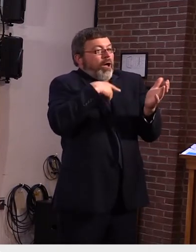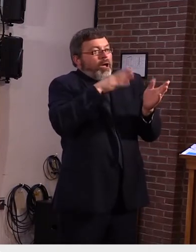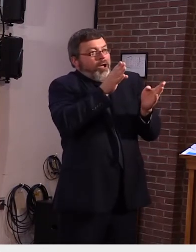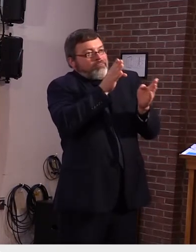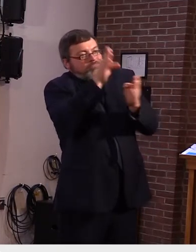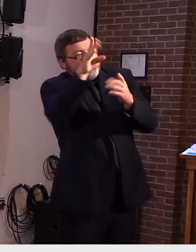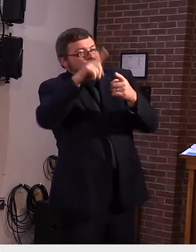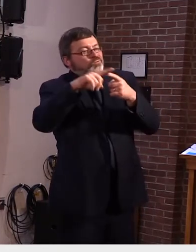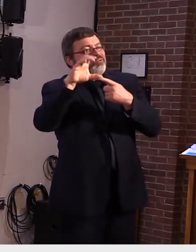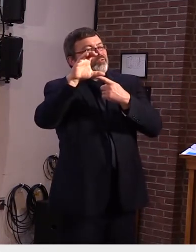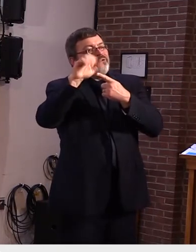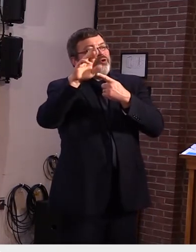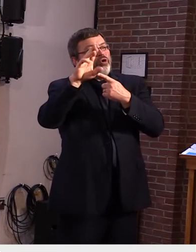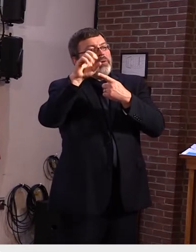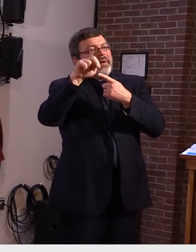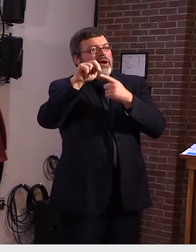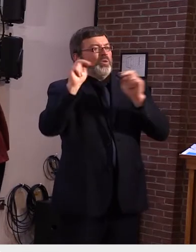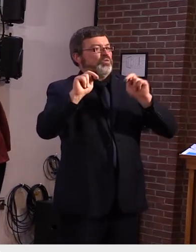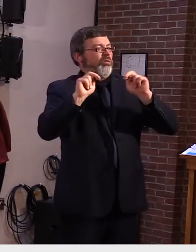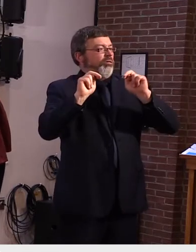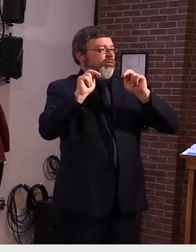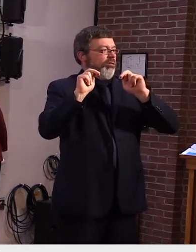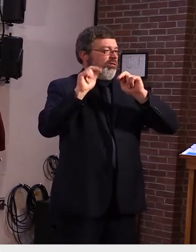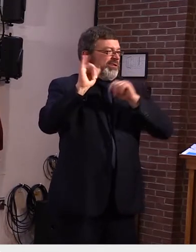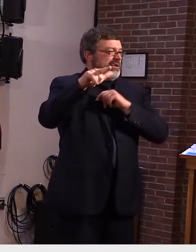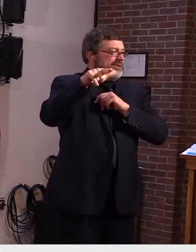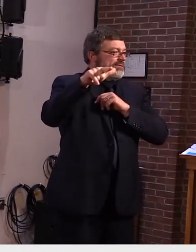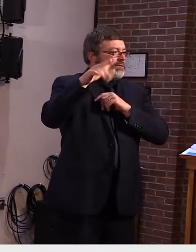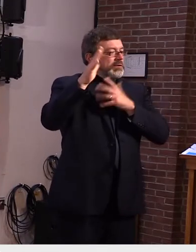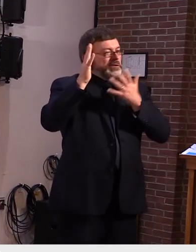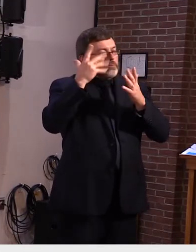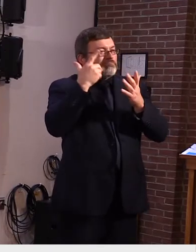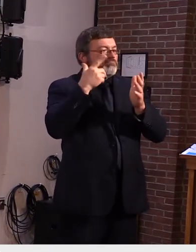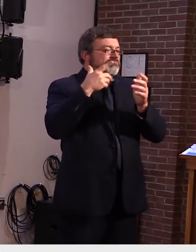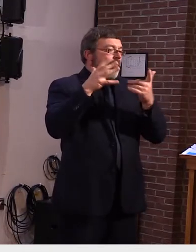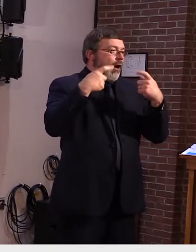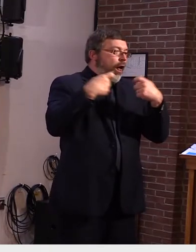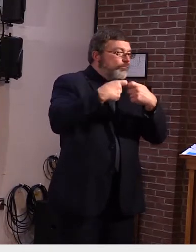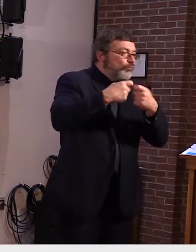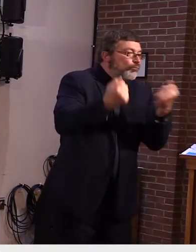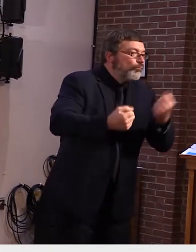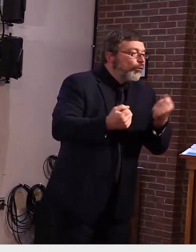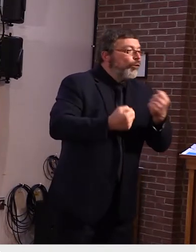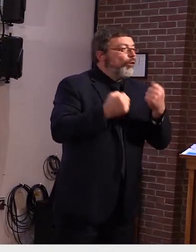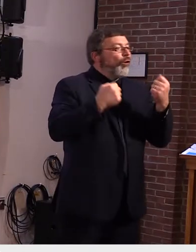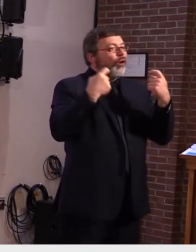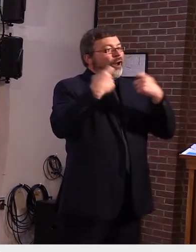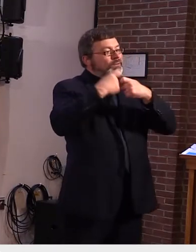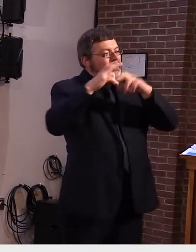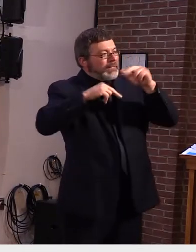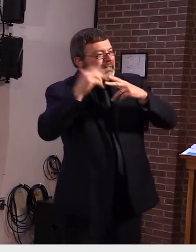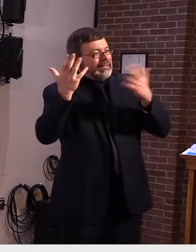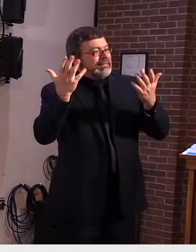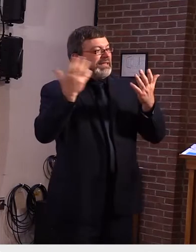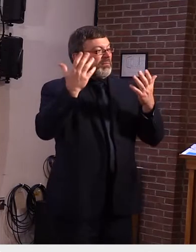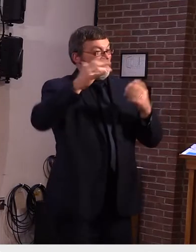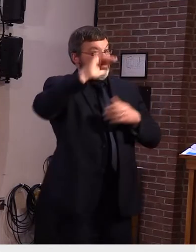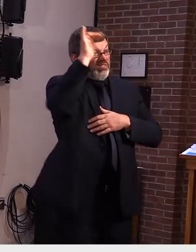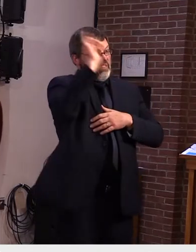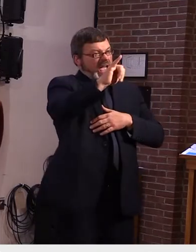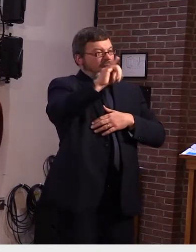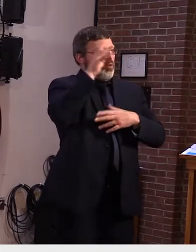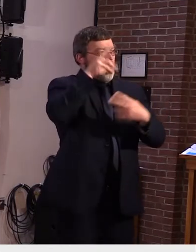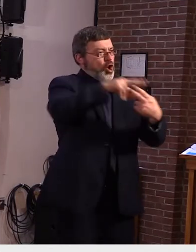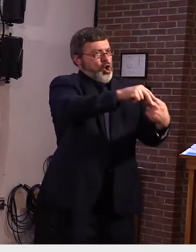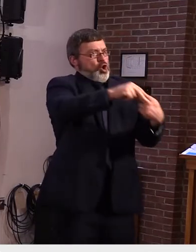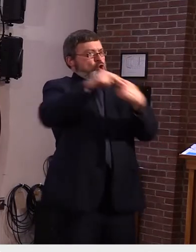forth um and more uh evs and it's just going to put that much more stress and demand on the electrical system